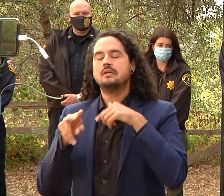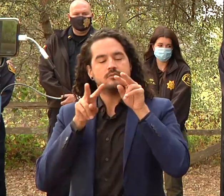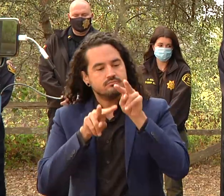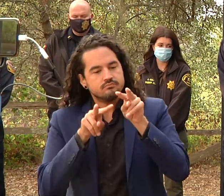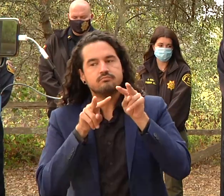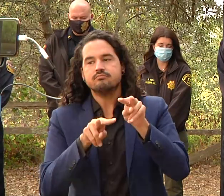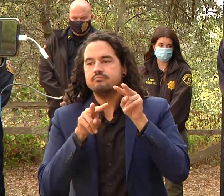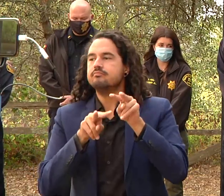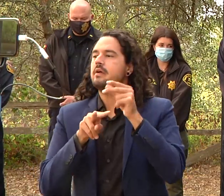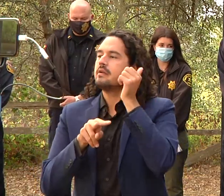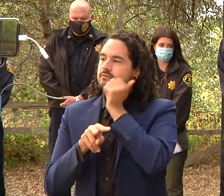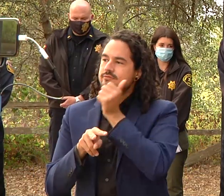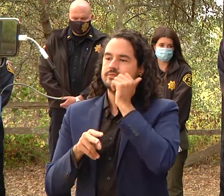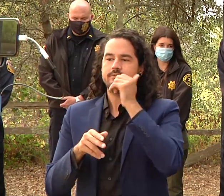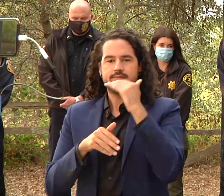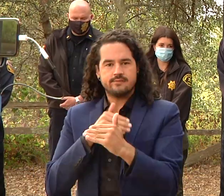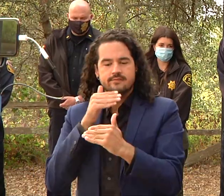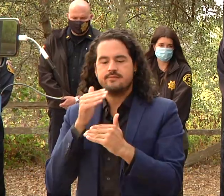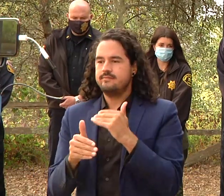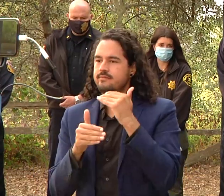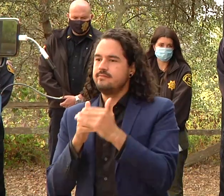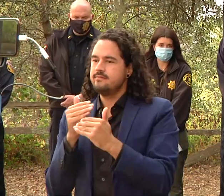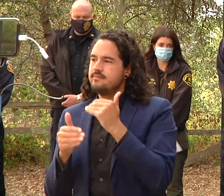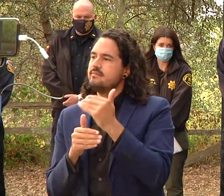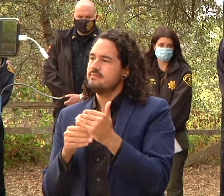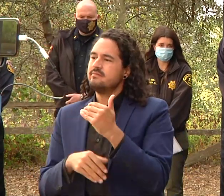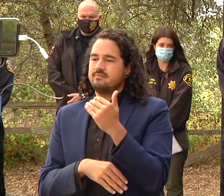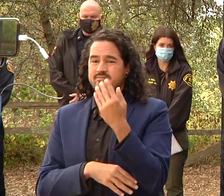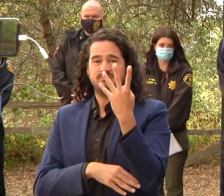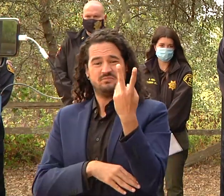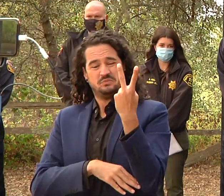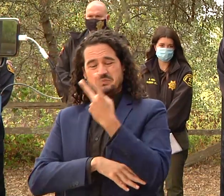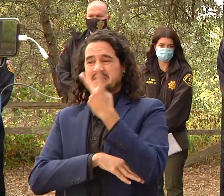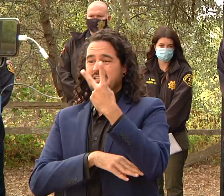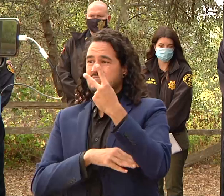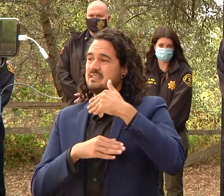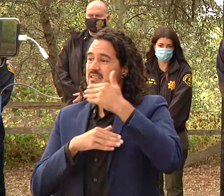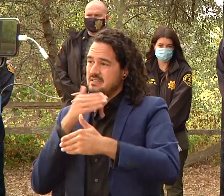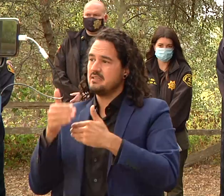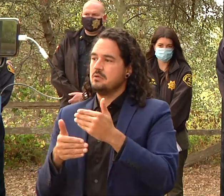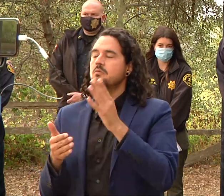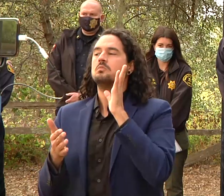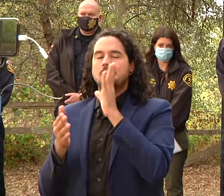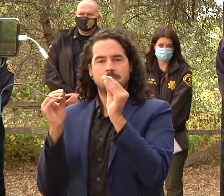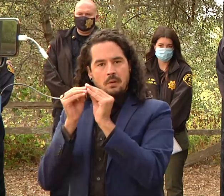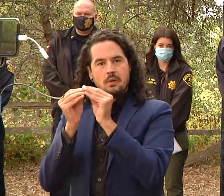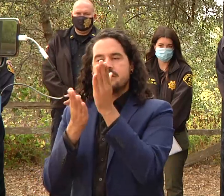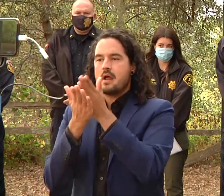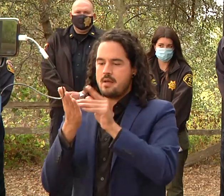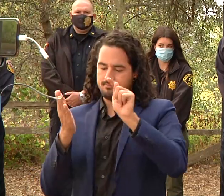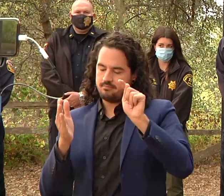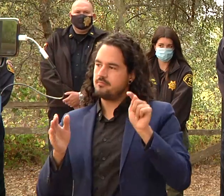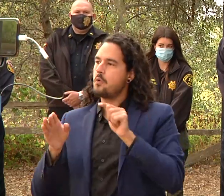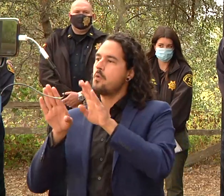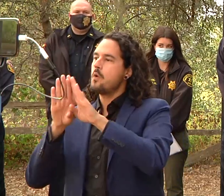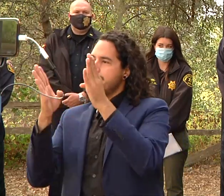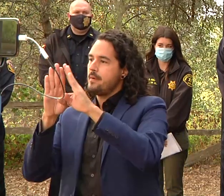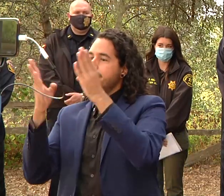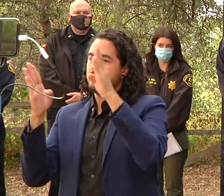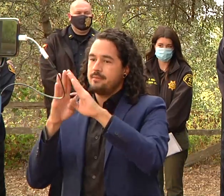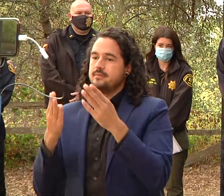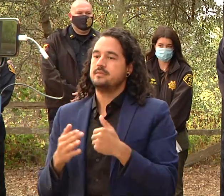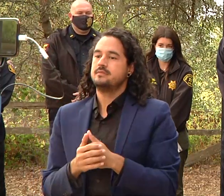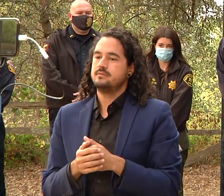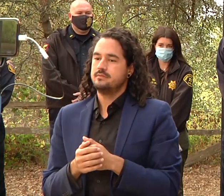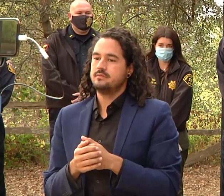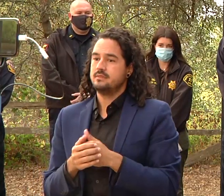see the next probably 48 hours a few more repopulations occur right now we've been very aggressive in repopulating but